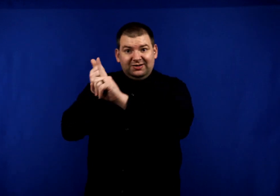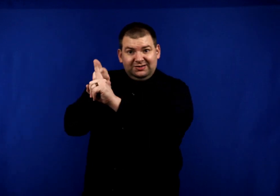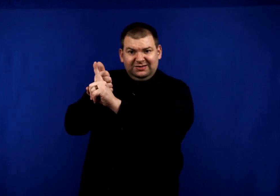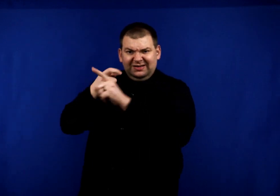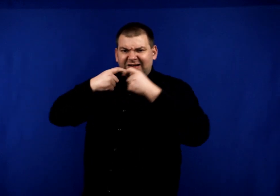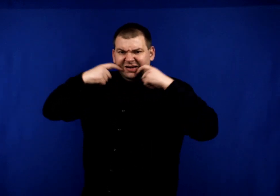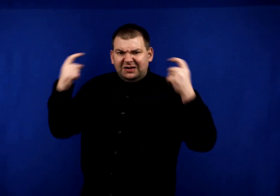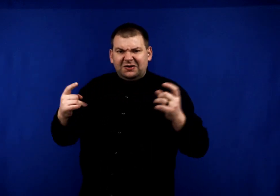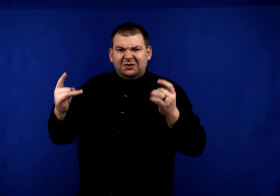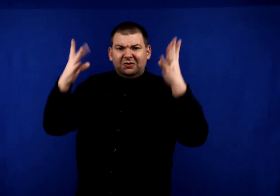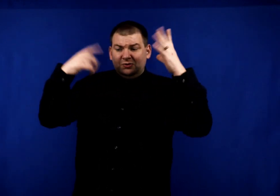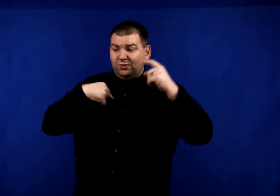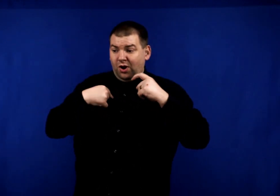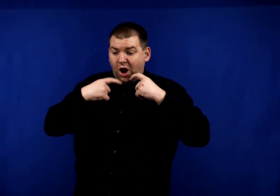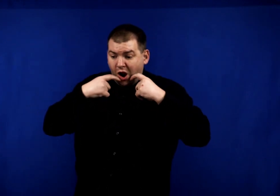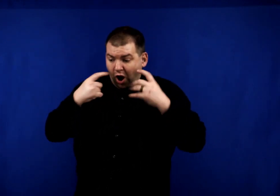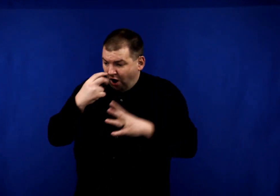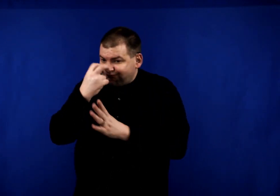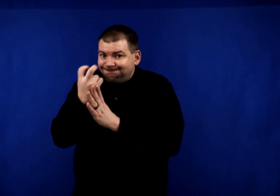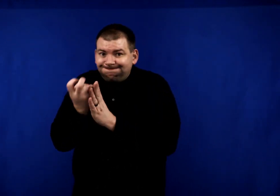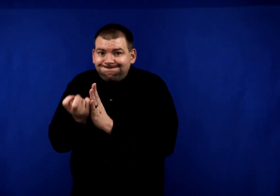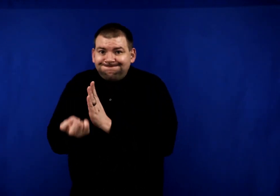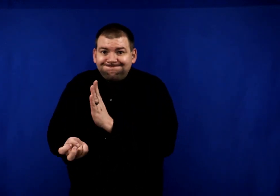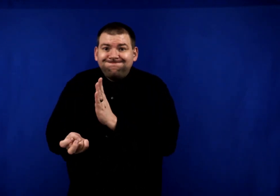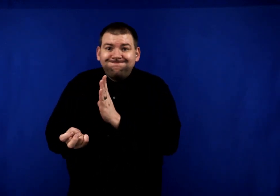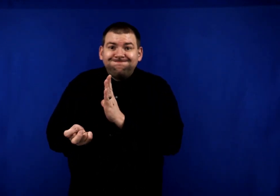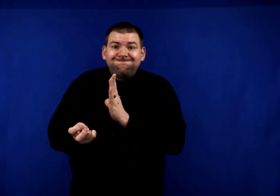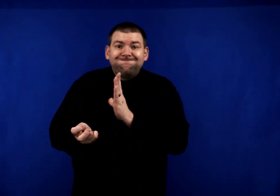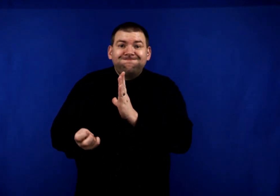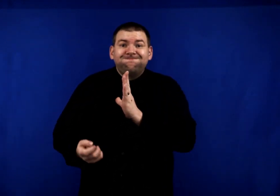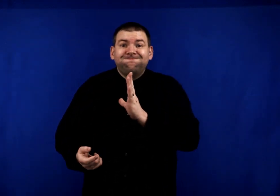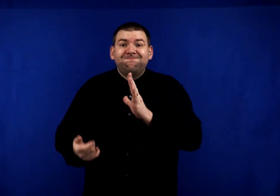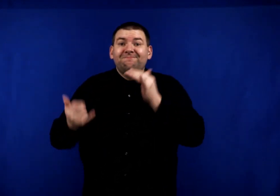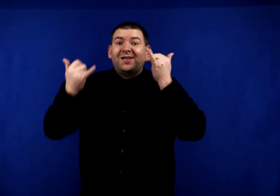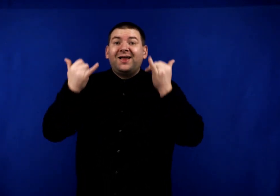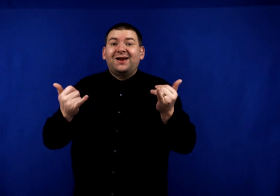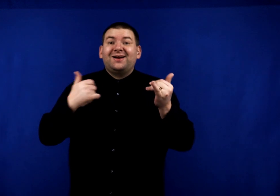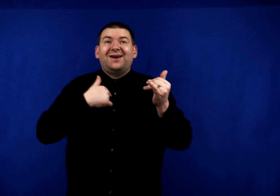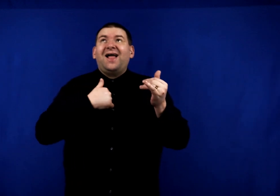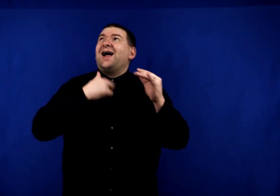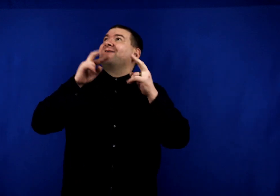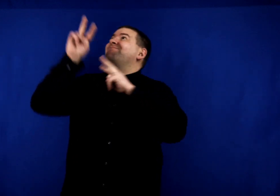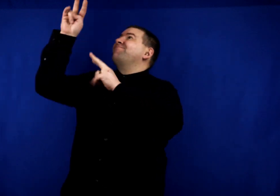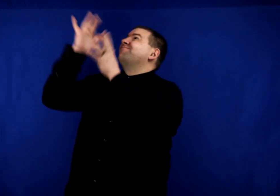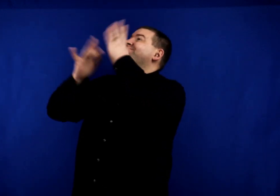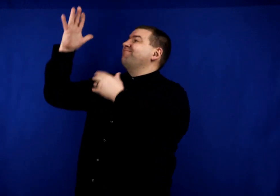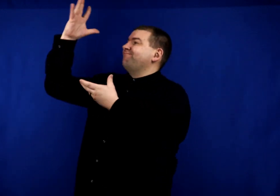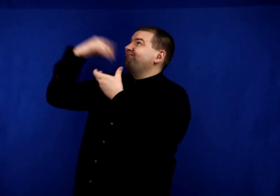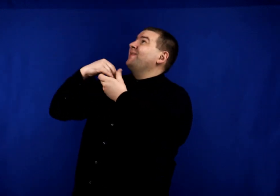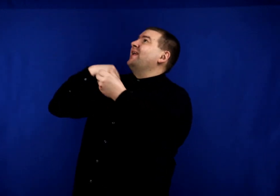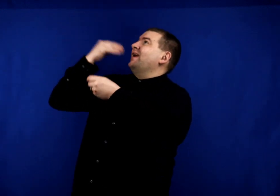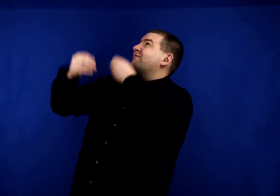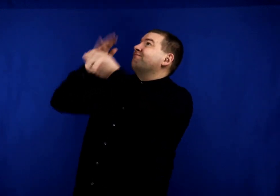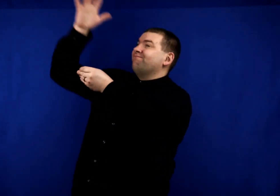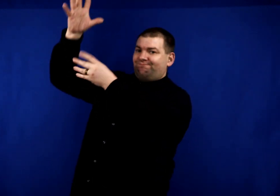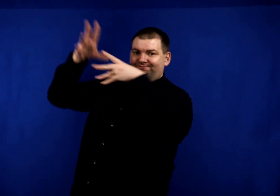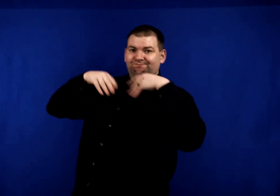A prisoner to sin, so lost was I But now I am joint heir with